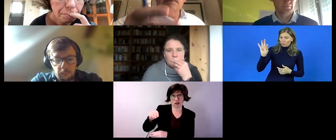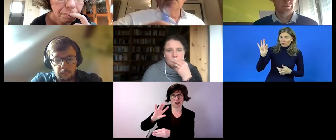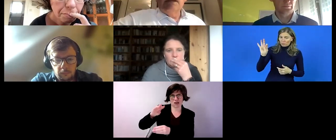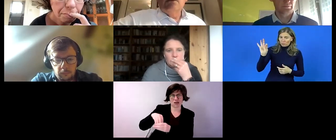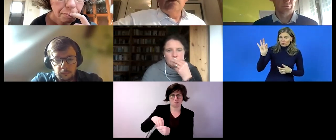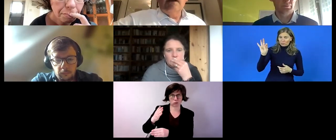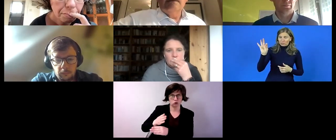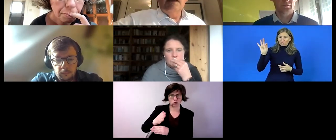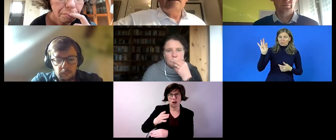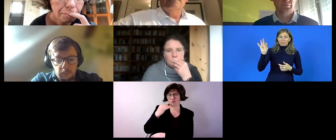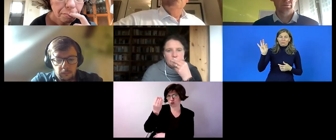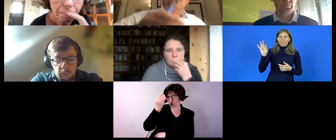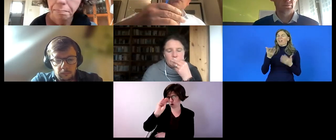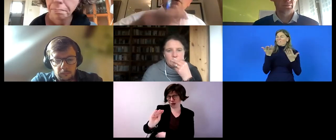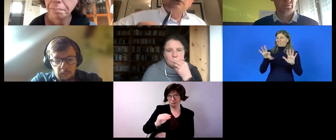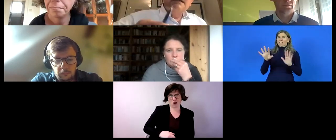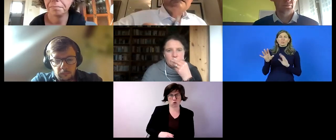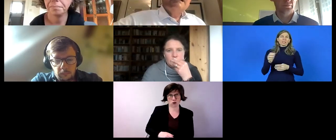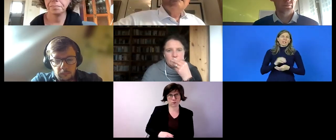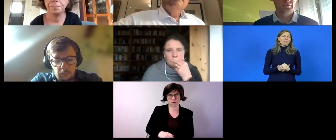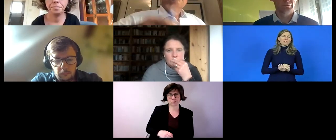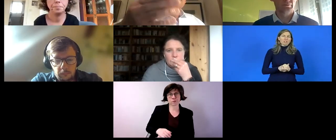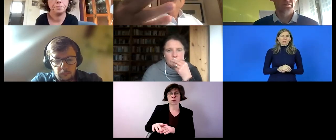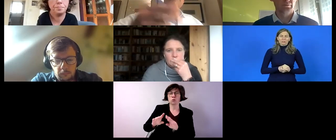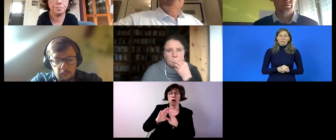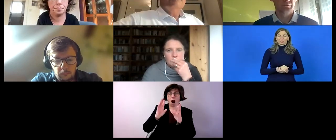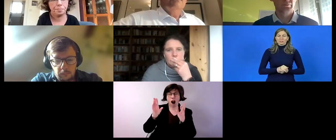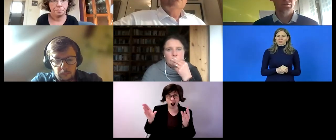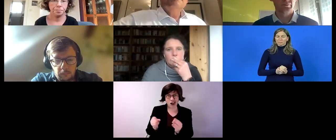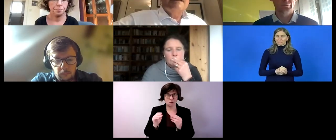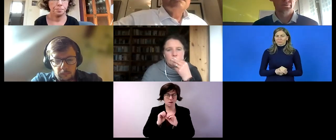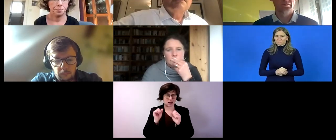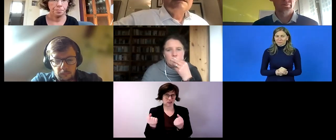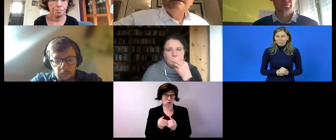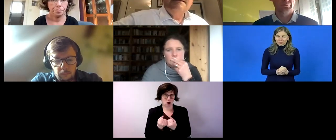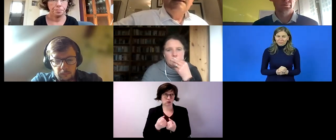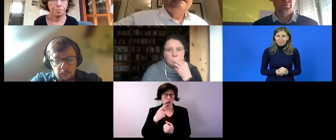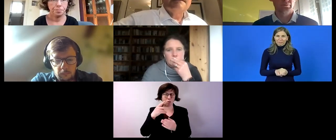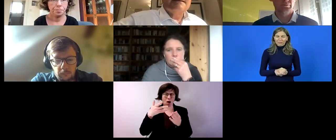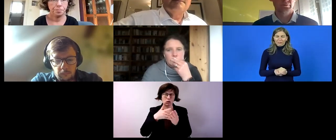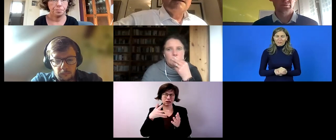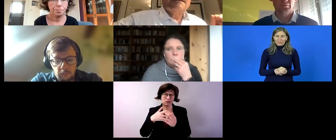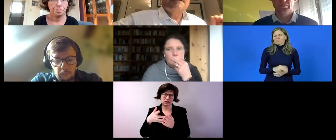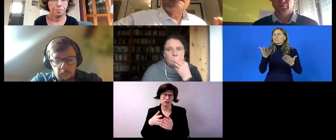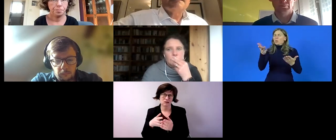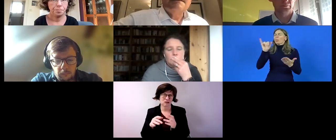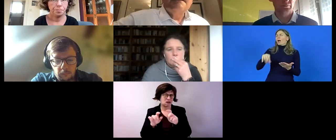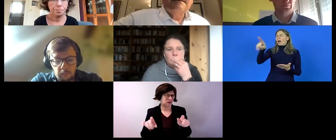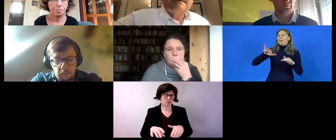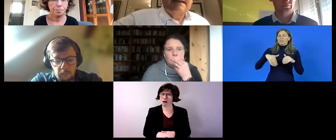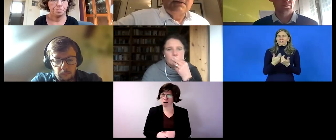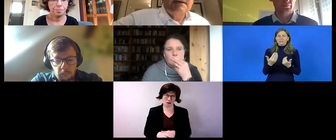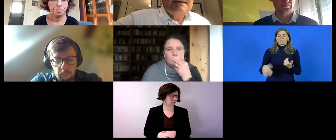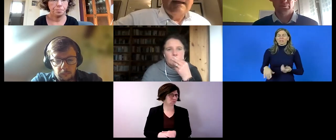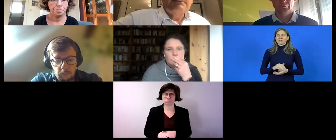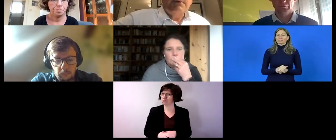introduced already in france for example that's something that i simply wanted to add by ways of information and i